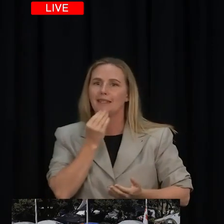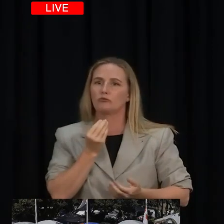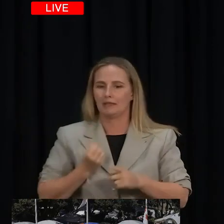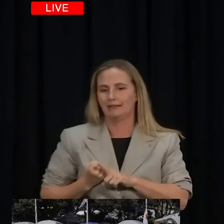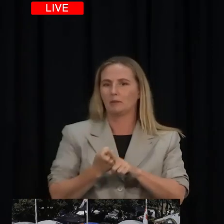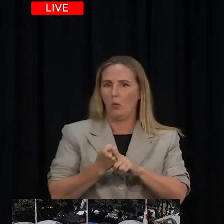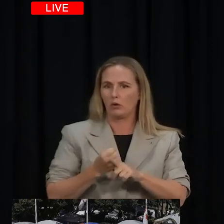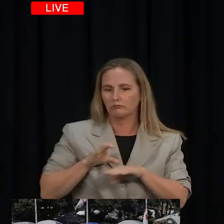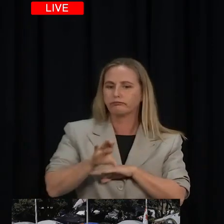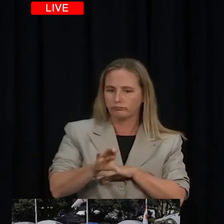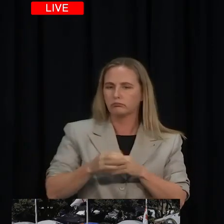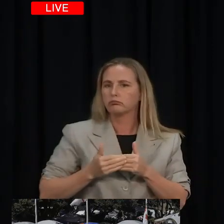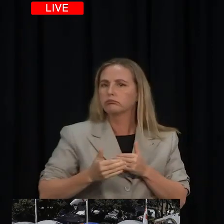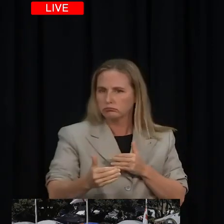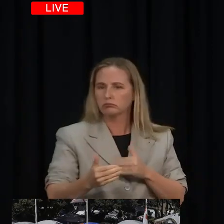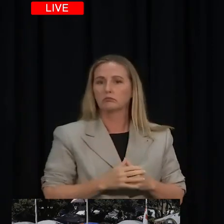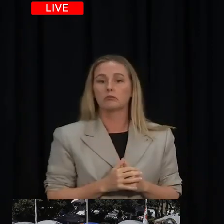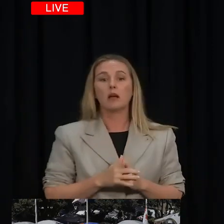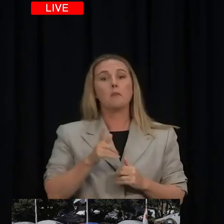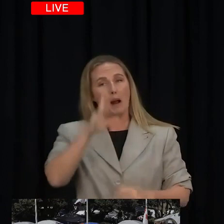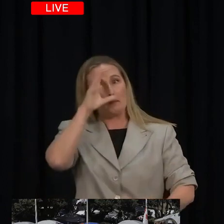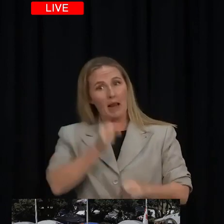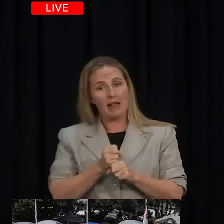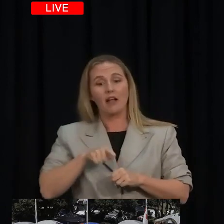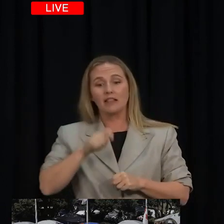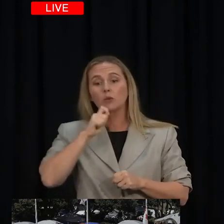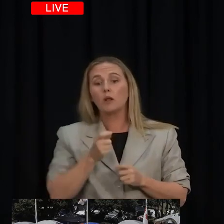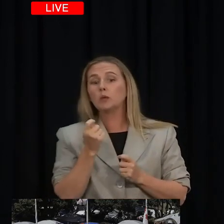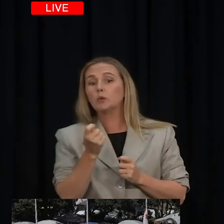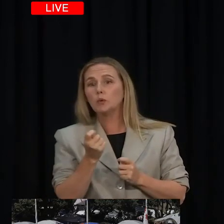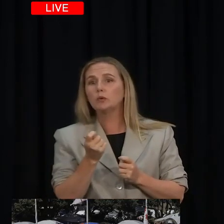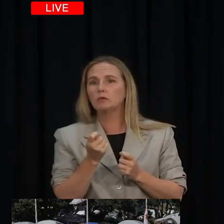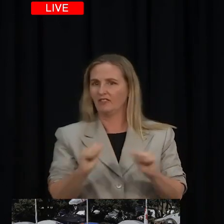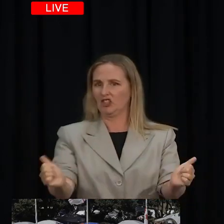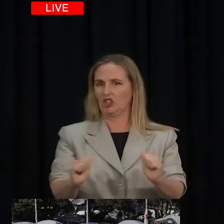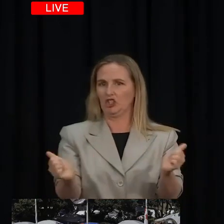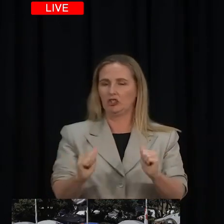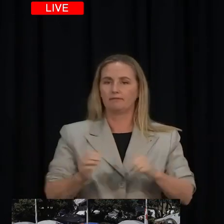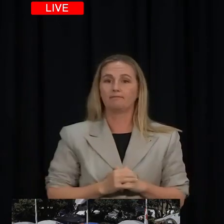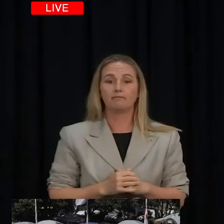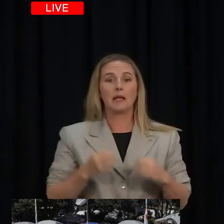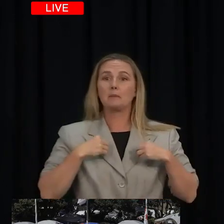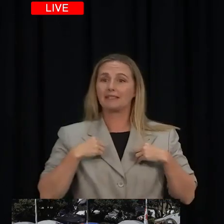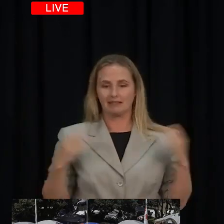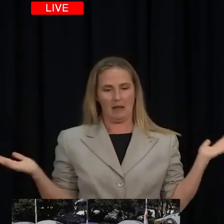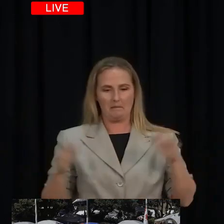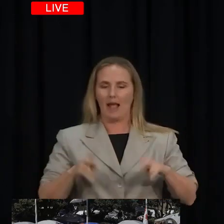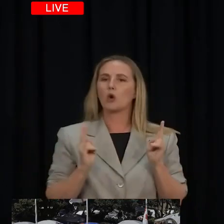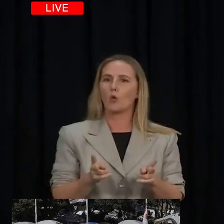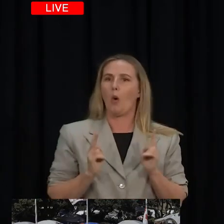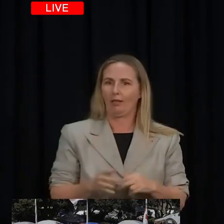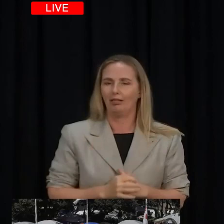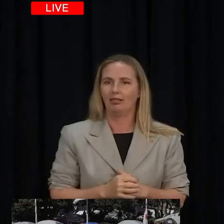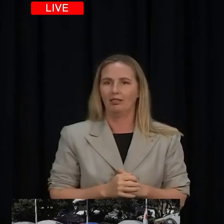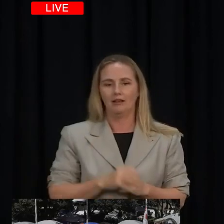But there is every reason to be confident that this will pass relatively quickly and businesses will be able to operate normally as they have done